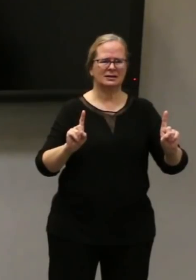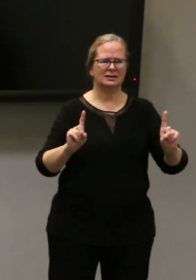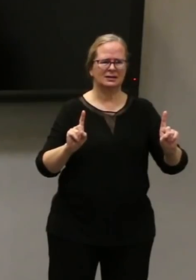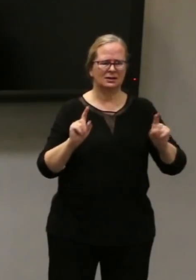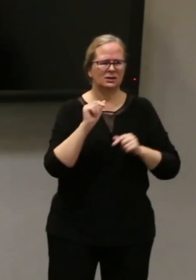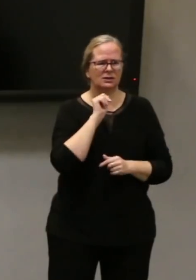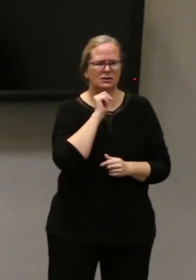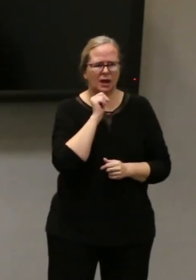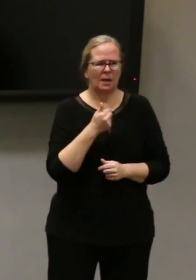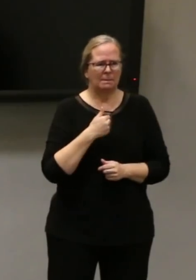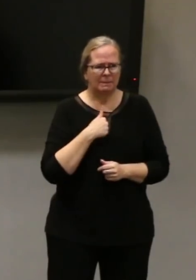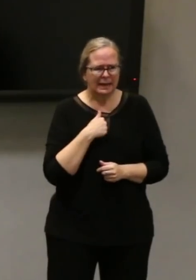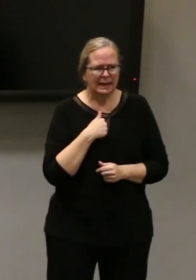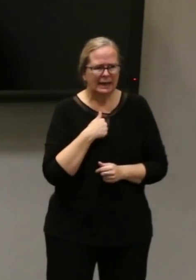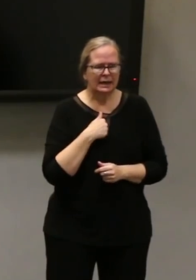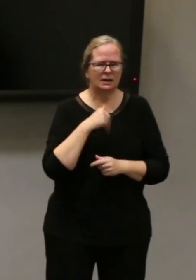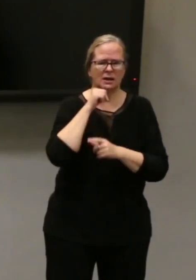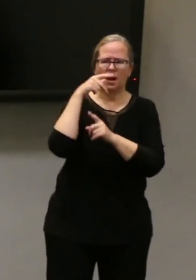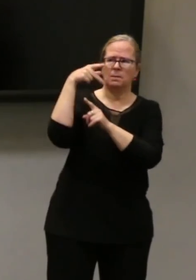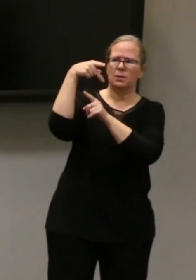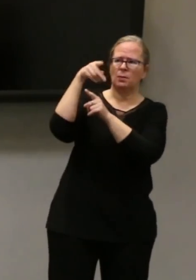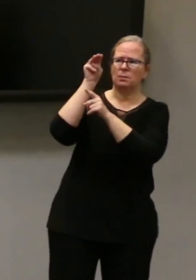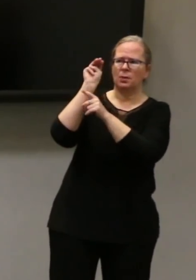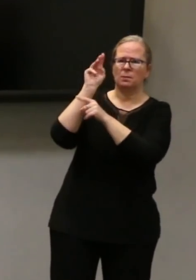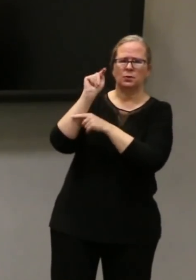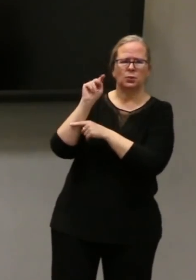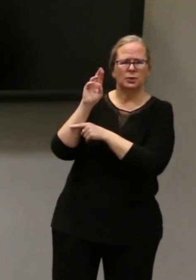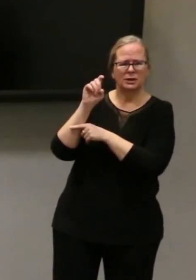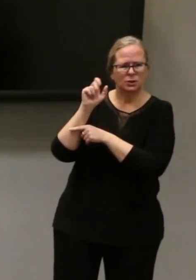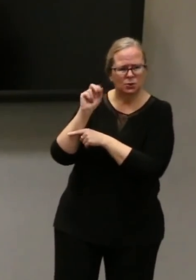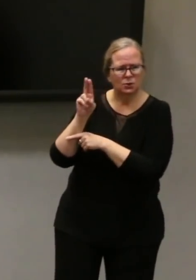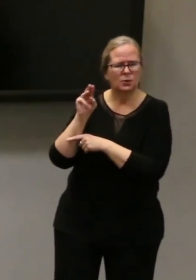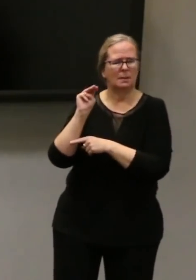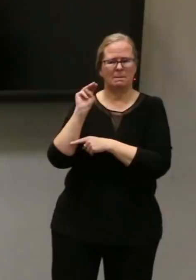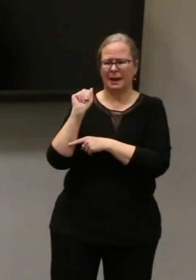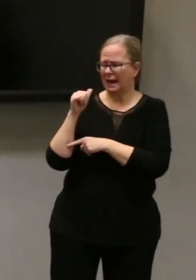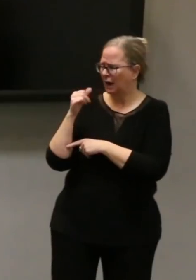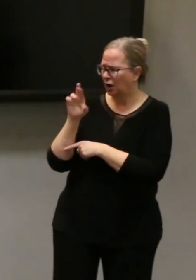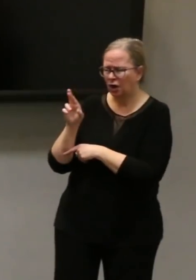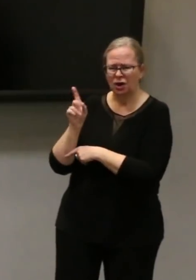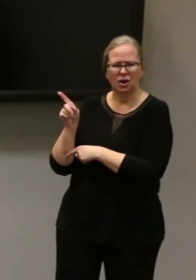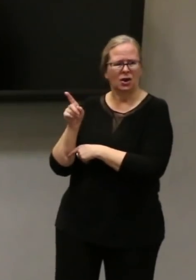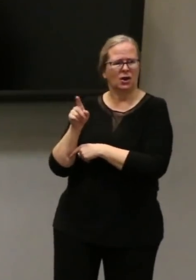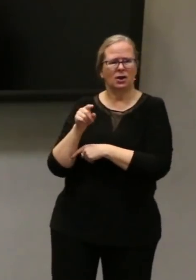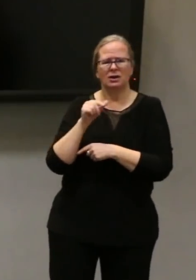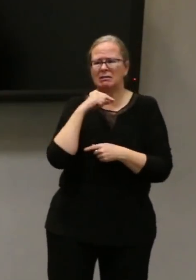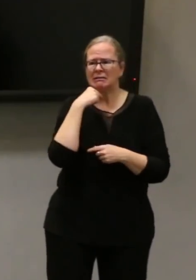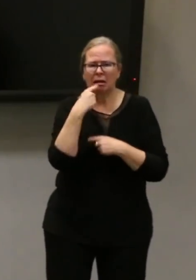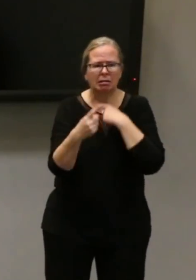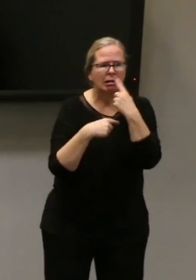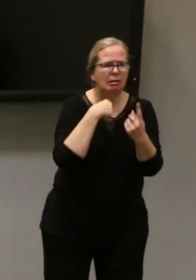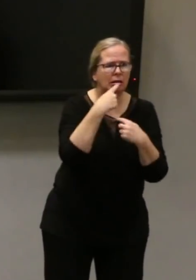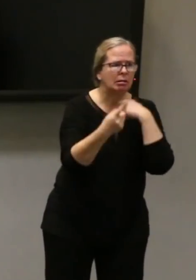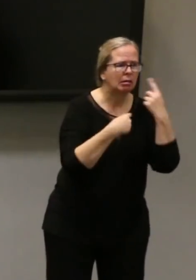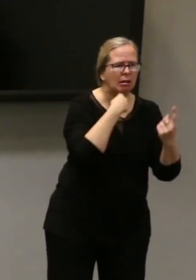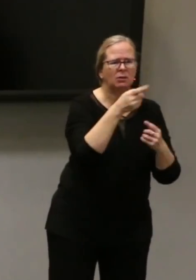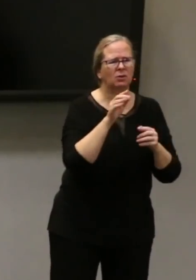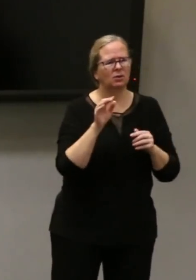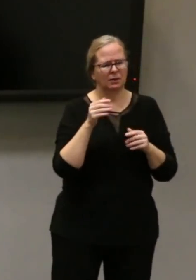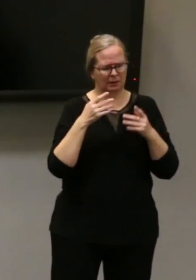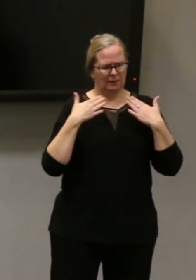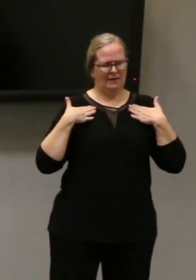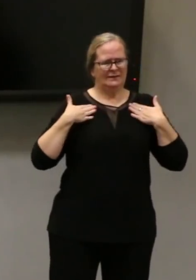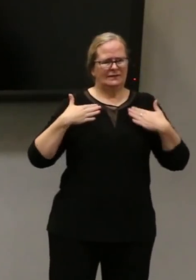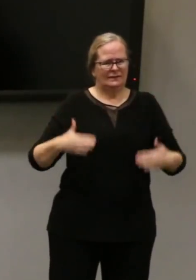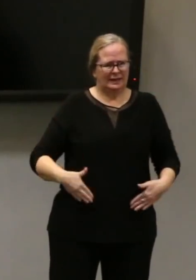premier, the mayor, the prime minister to tell you that social distancing is or pardon me physical distancing is the right thing. Nobody